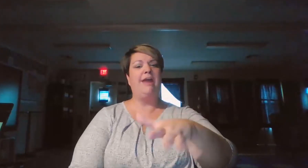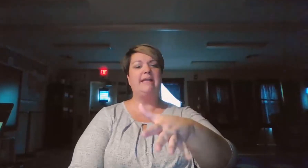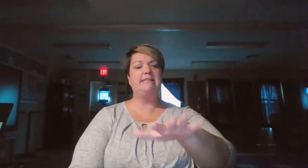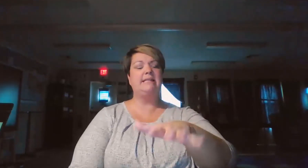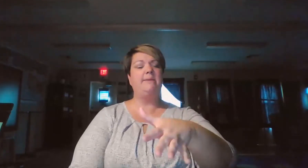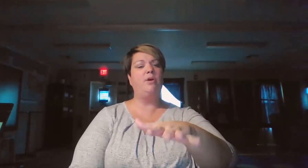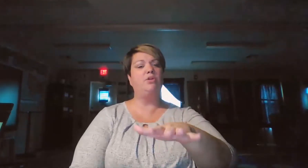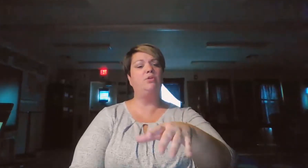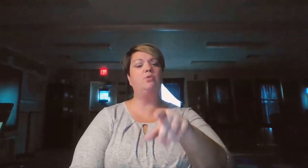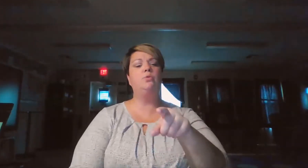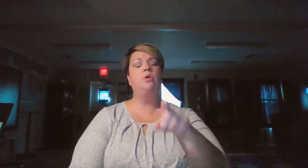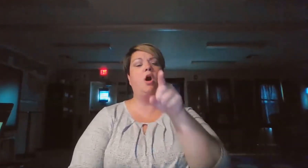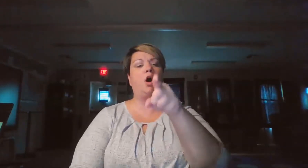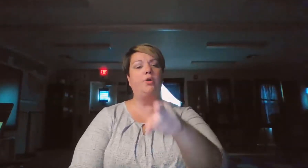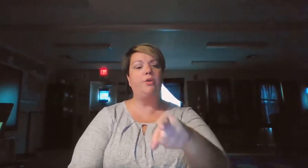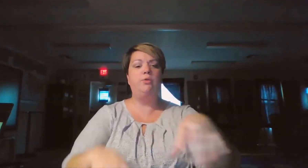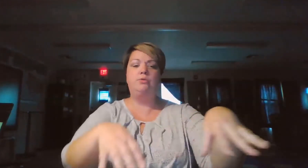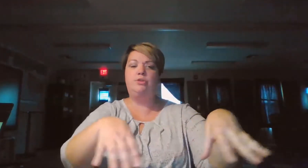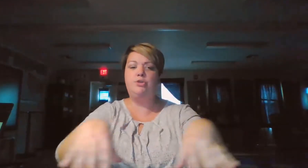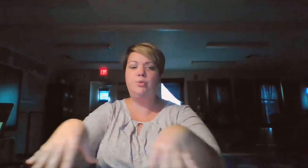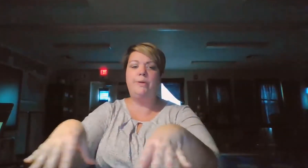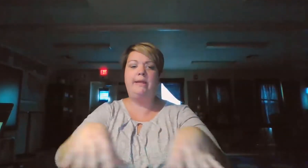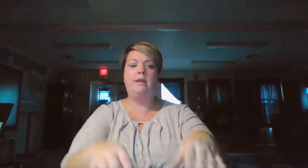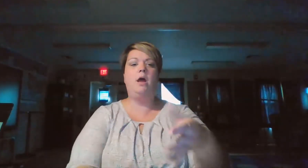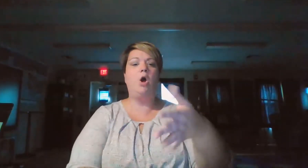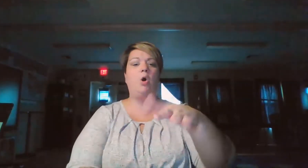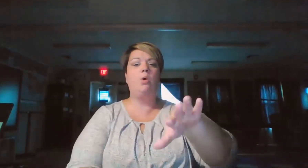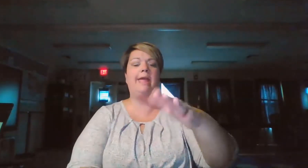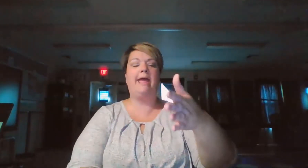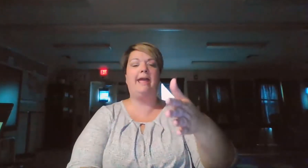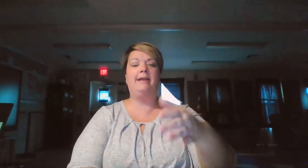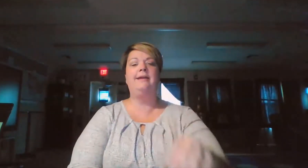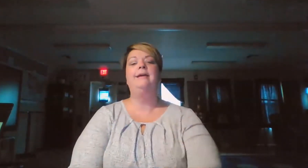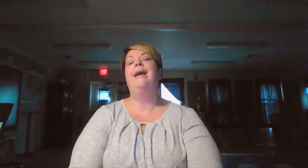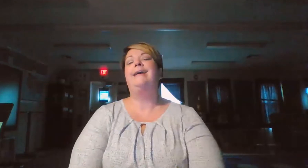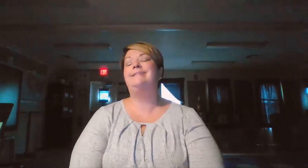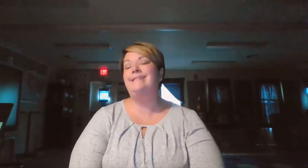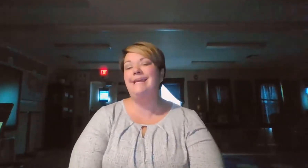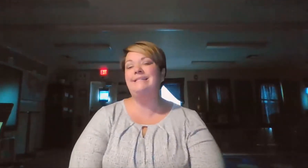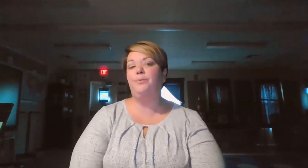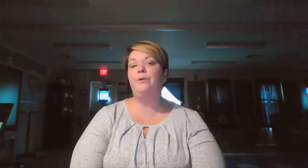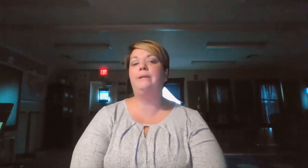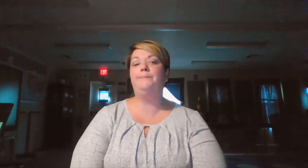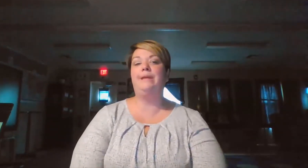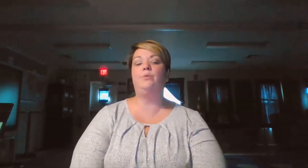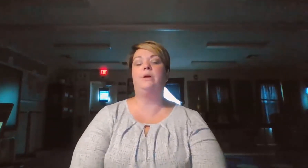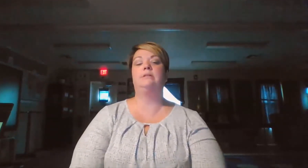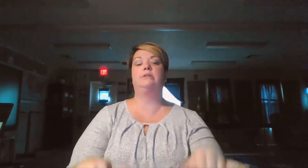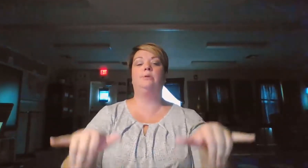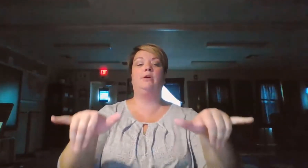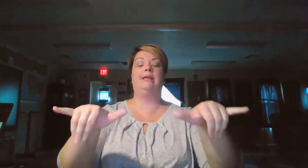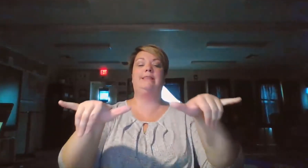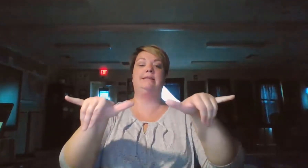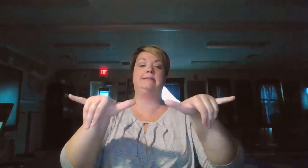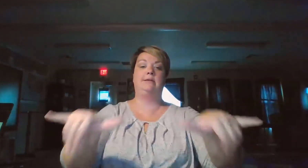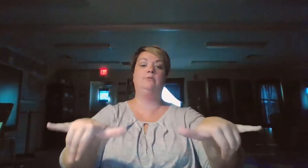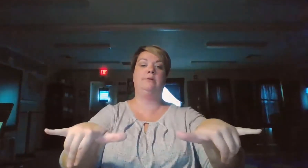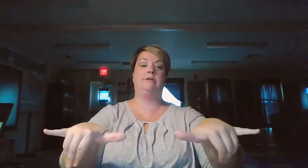asking them, are you, are you doing okay? And today's a pretty big one. So we go like this with our